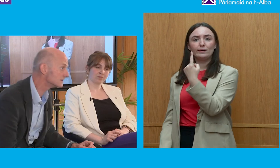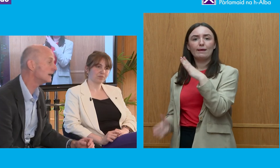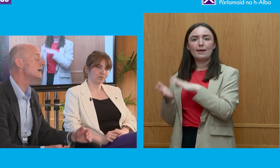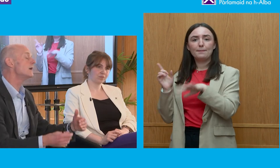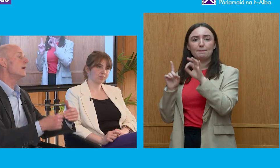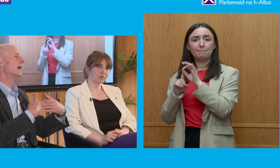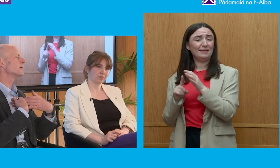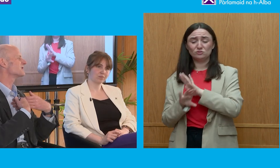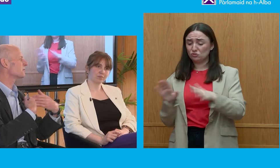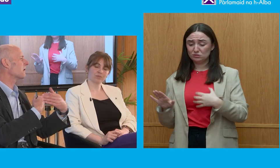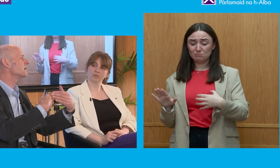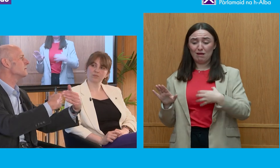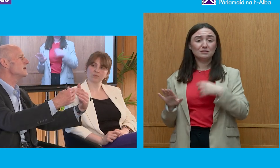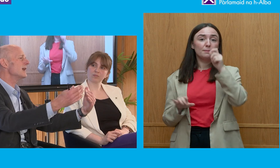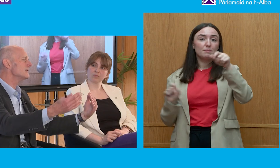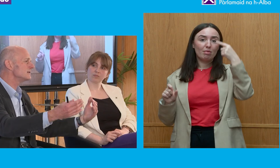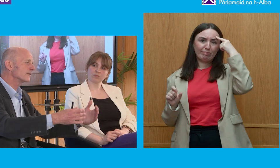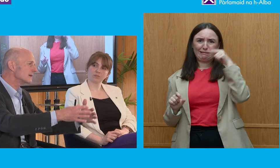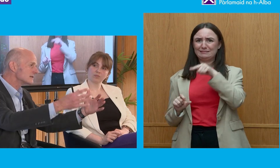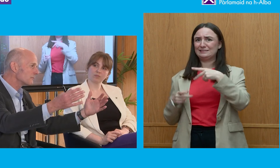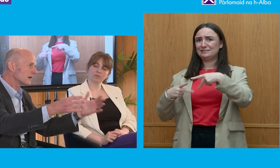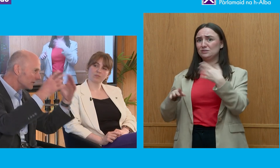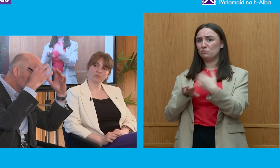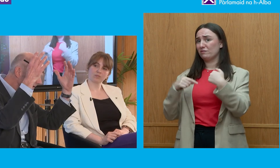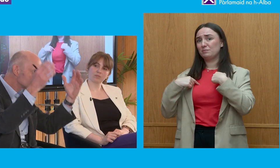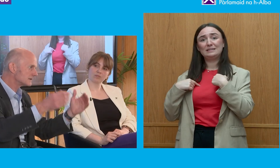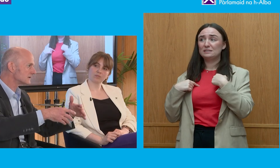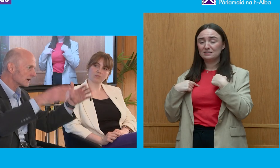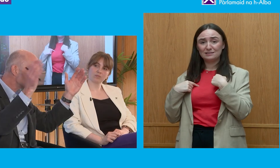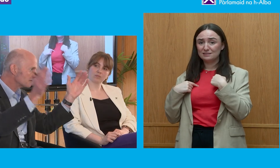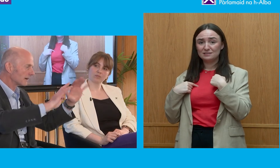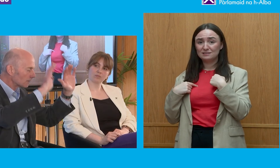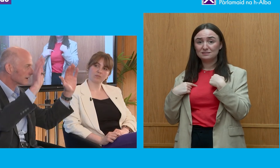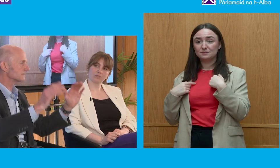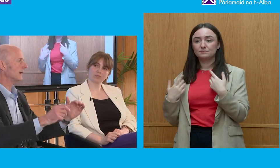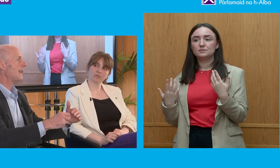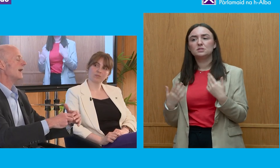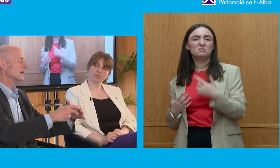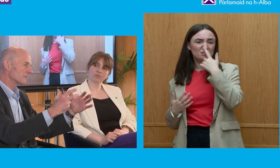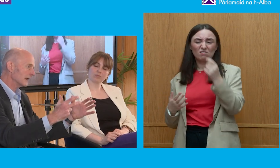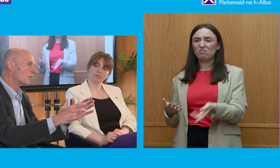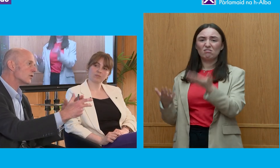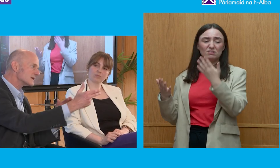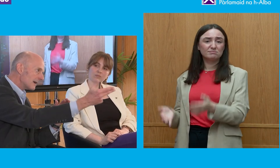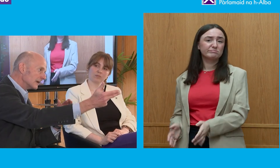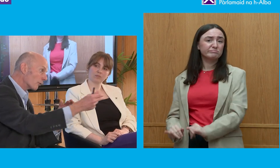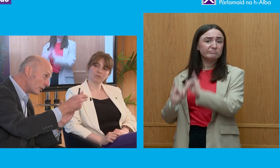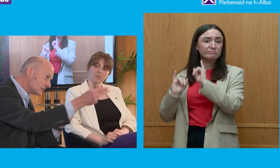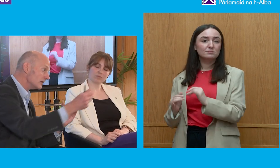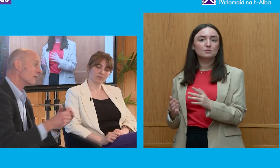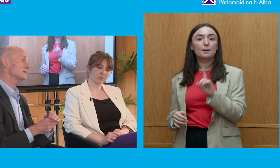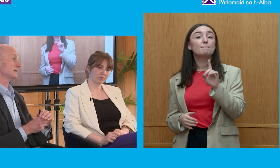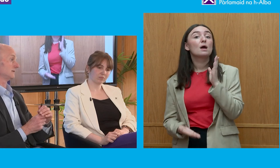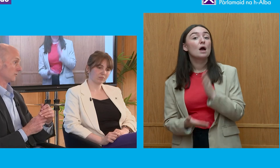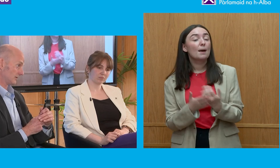work for us now people say well why are you letting these folk into Parliament they're sure this is a disgrace for all the rest of it hang on a minute what's happening the